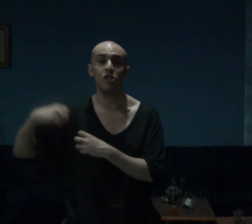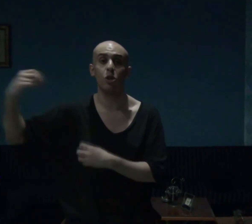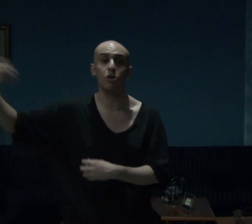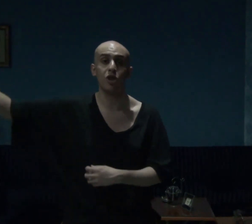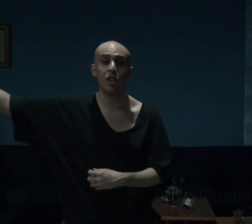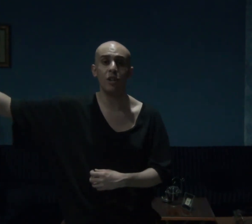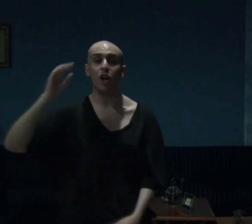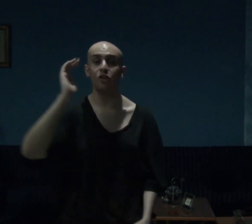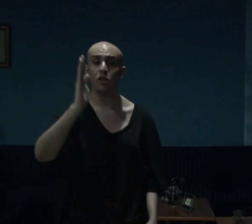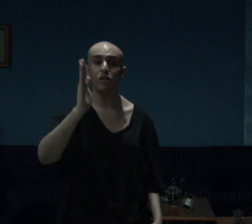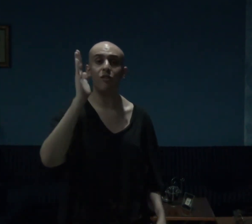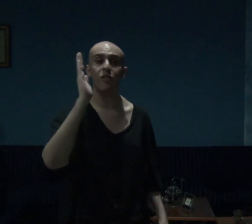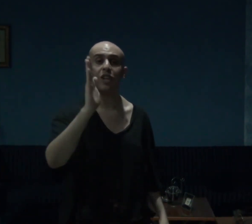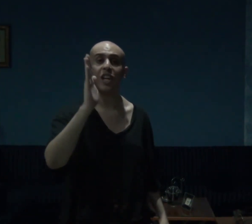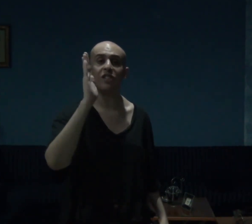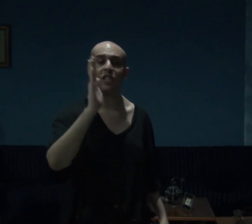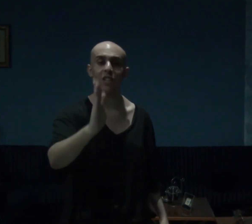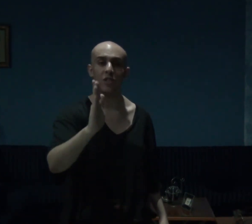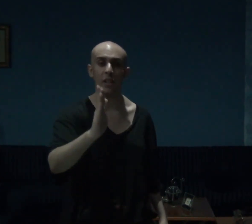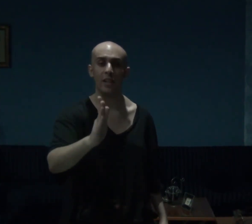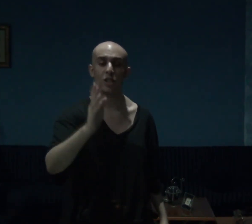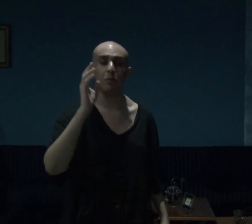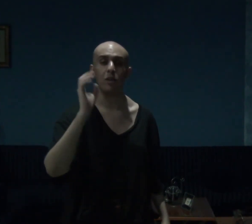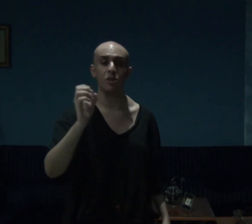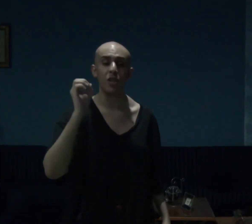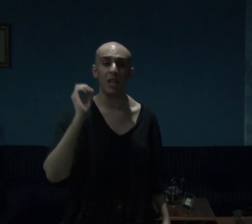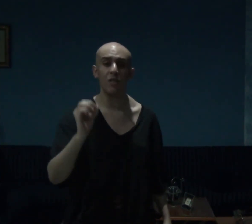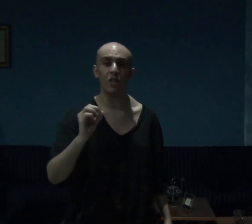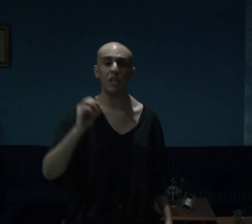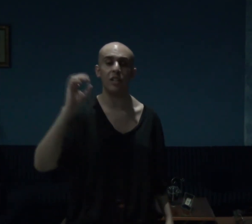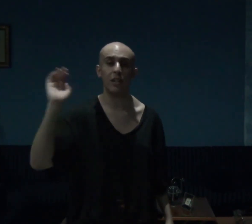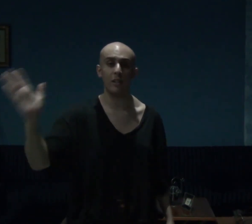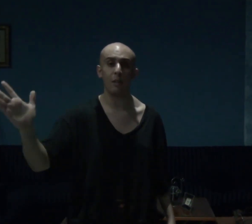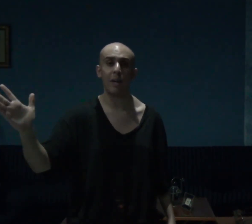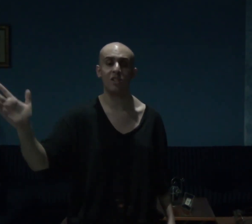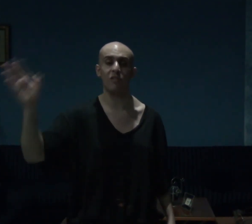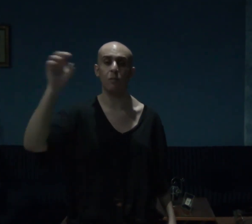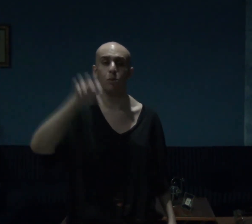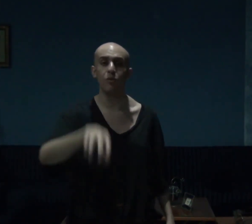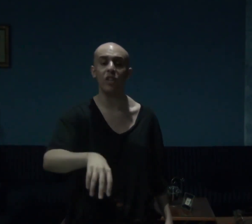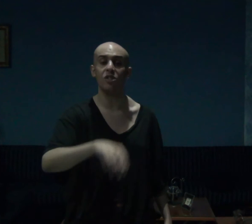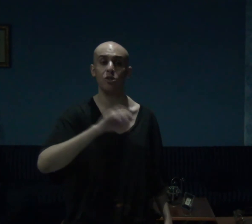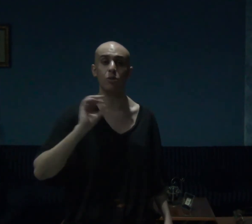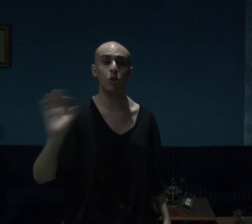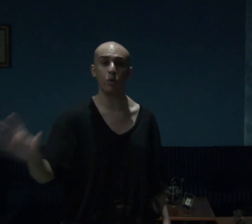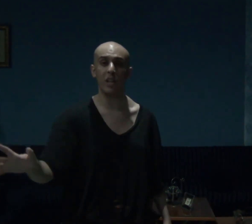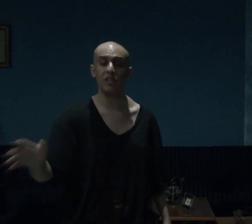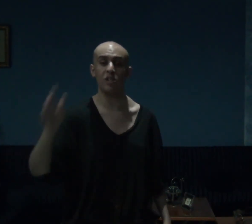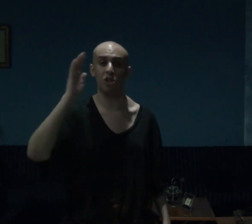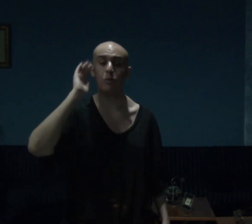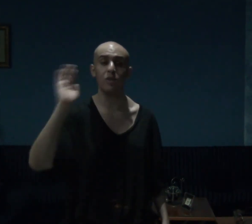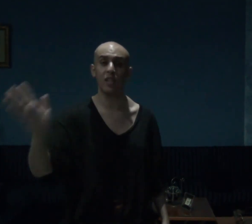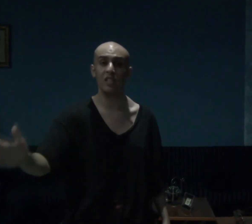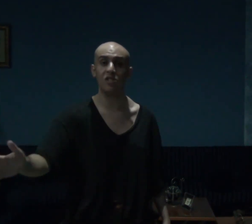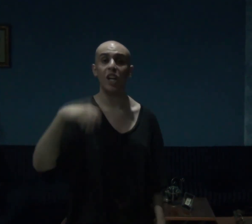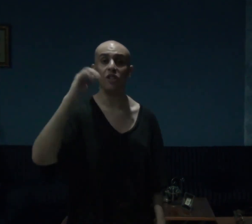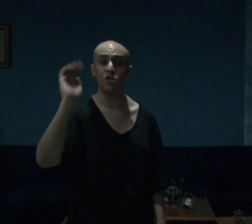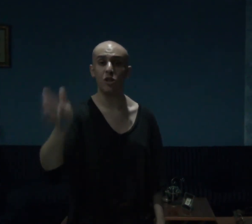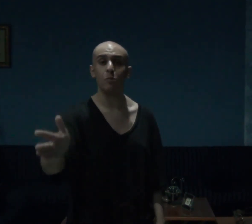it goes on until the very end guys and gals because the ending and the climax of the movie is so great and so intense and disturbing